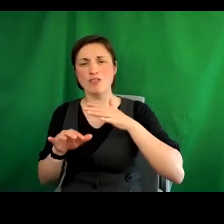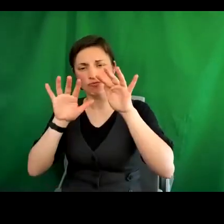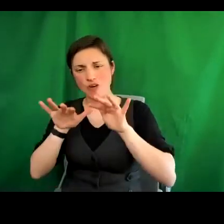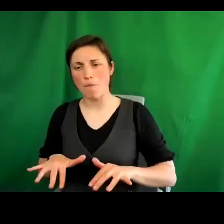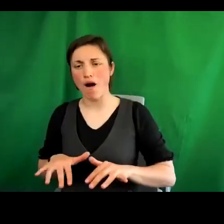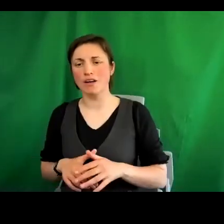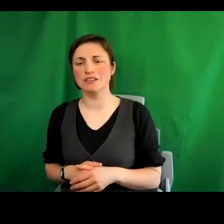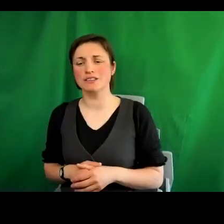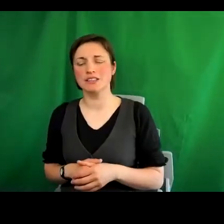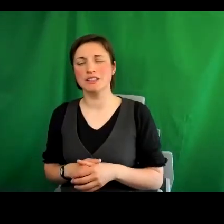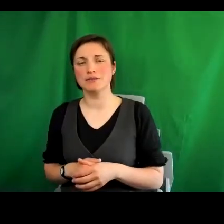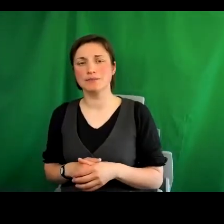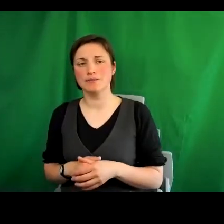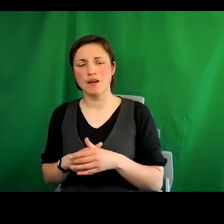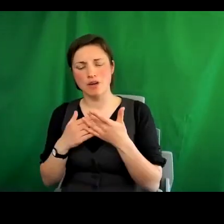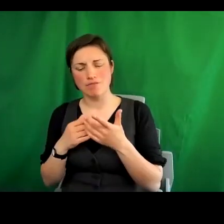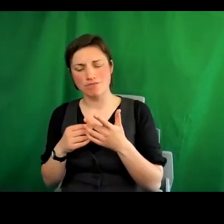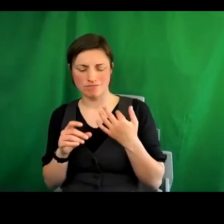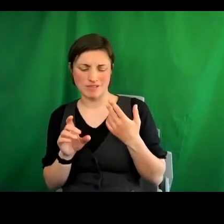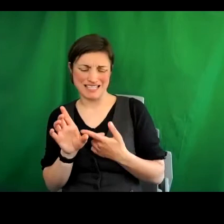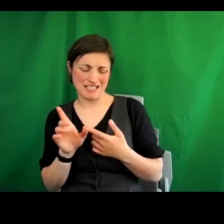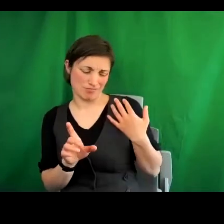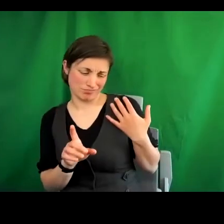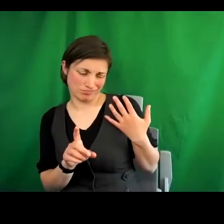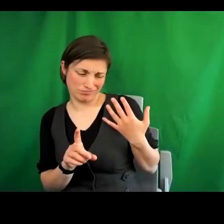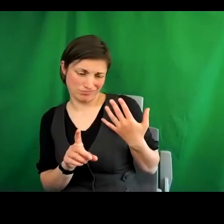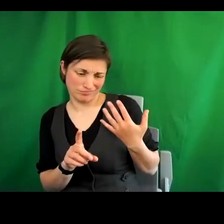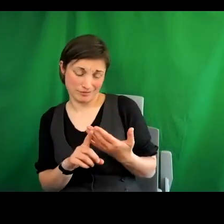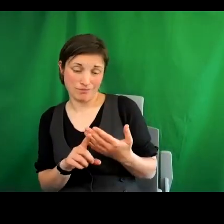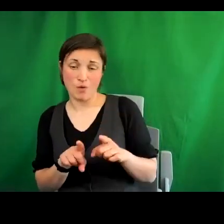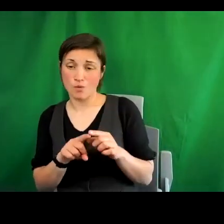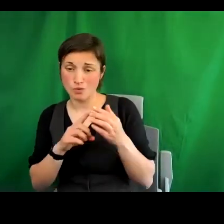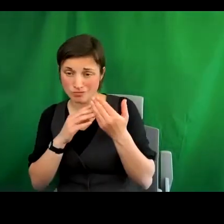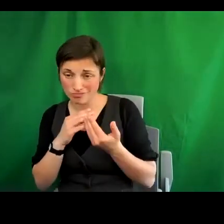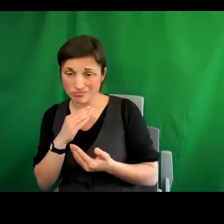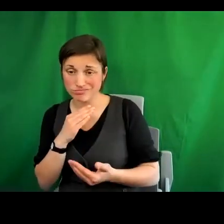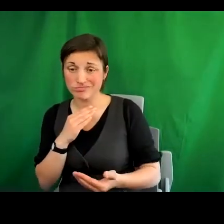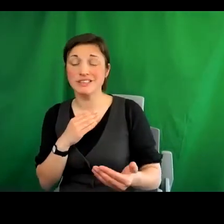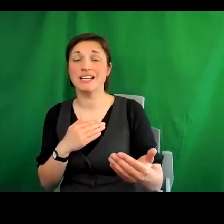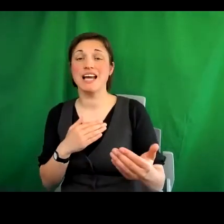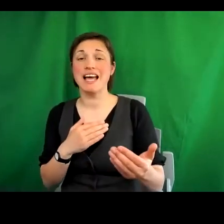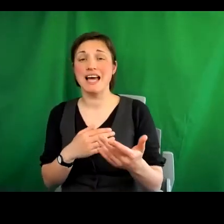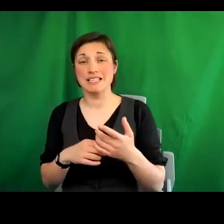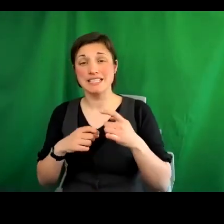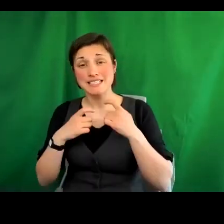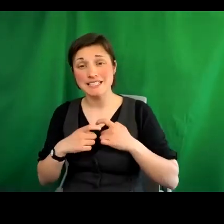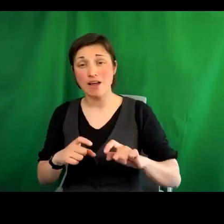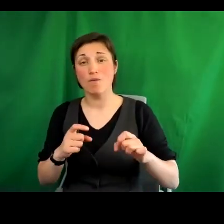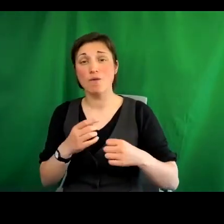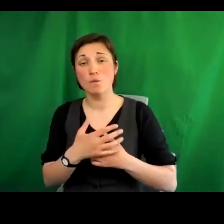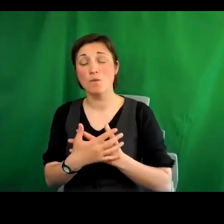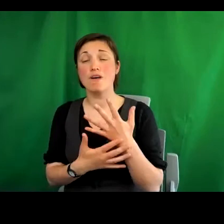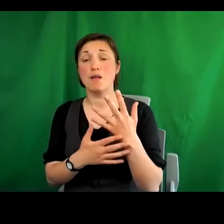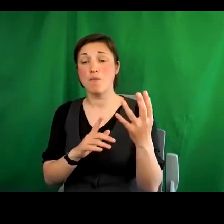as a demonstration of the commitment to the achievement of the sustainable development goals, because through the implementation